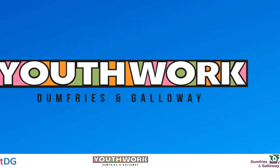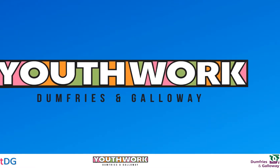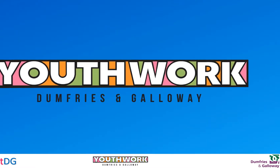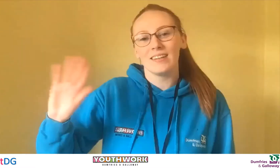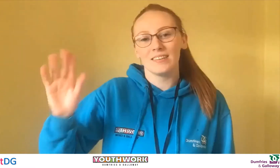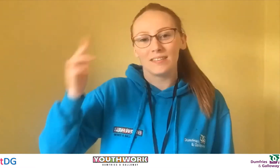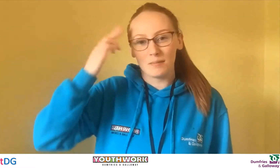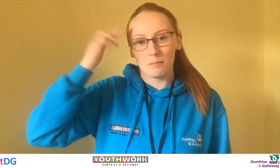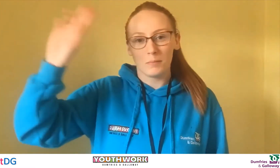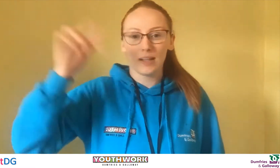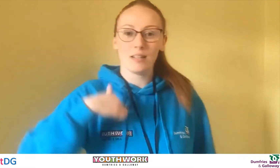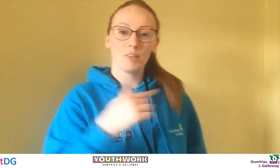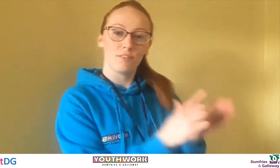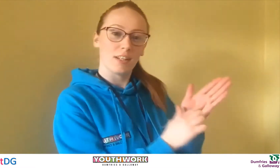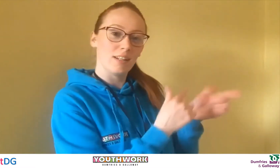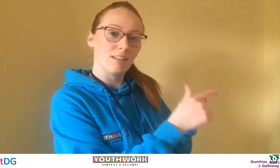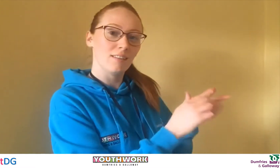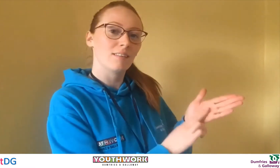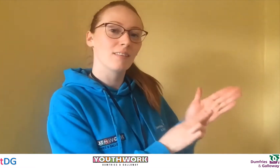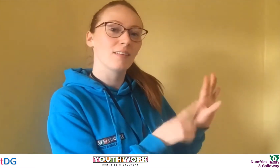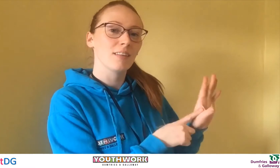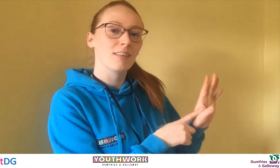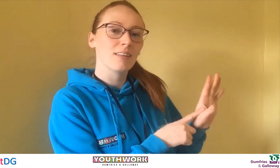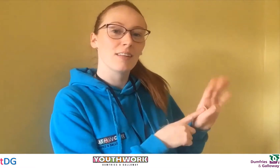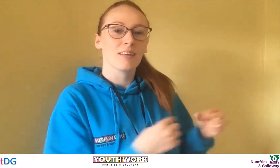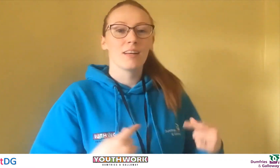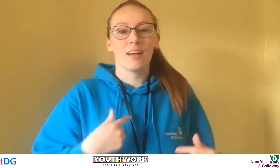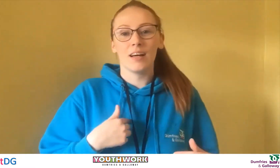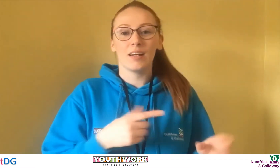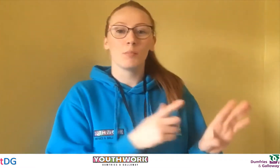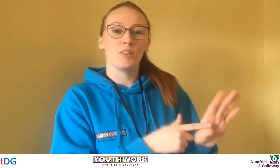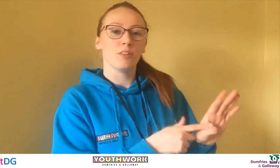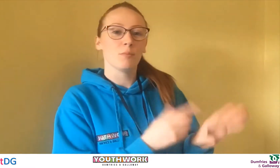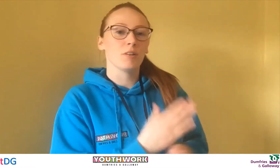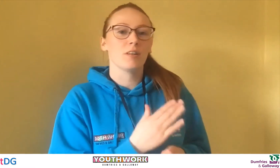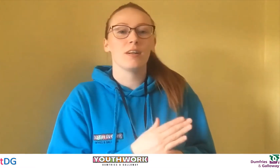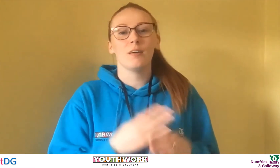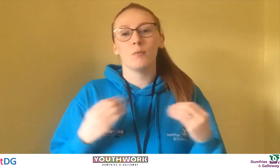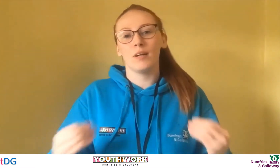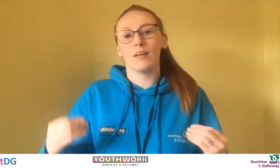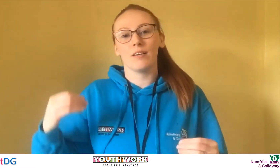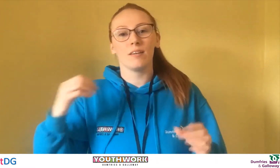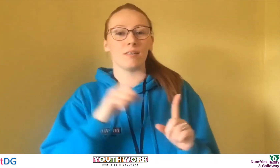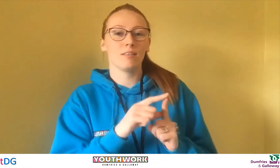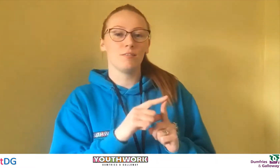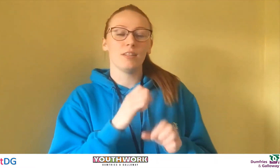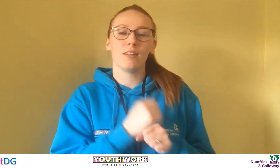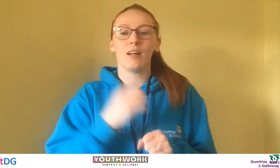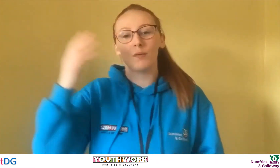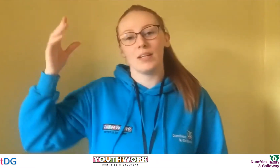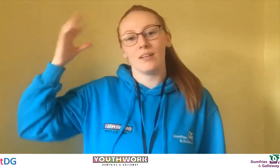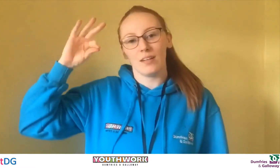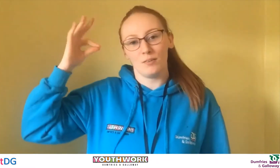Hello, my name is Janie and I'm a youth worker with Lovies and Galloway Council.